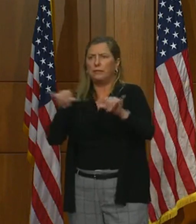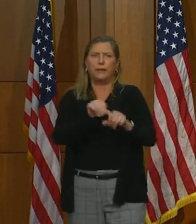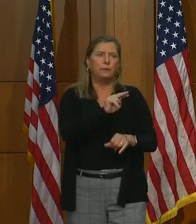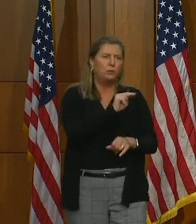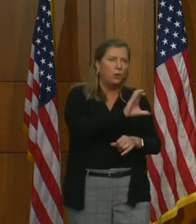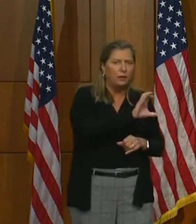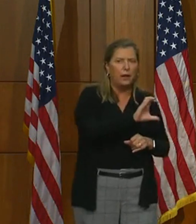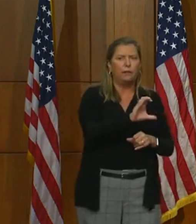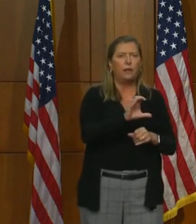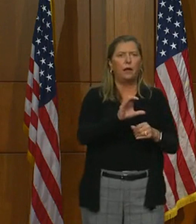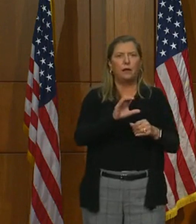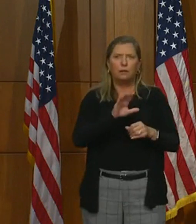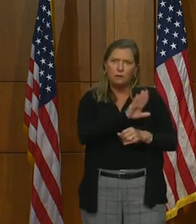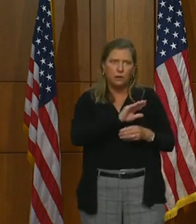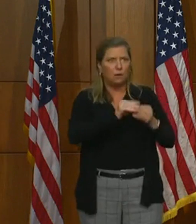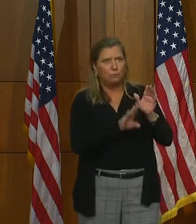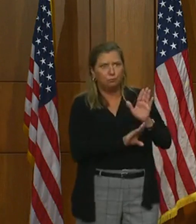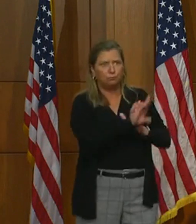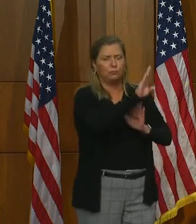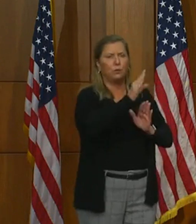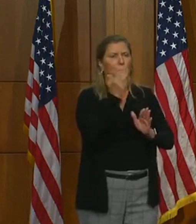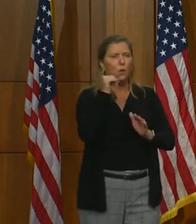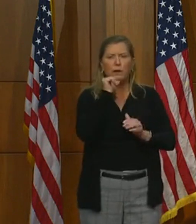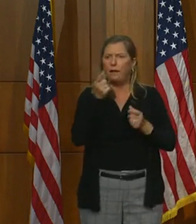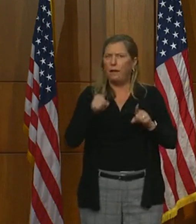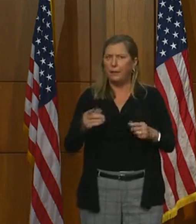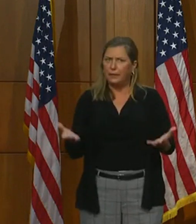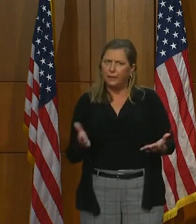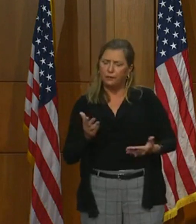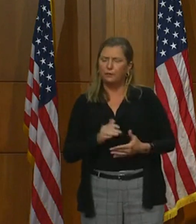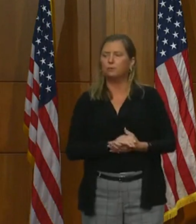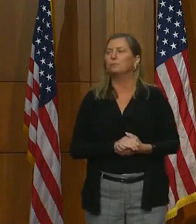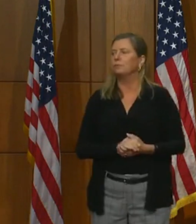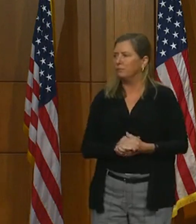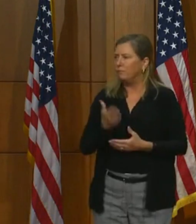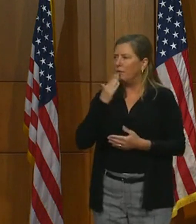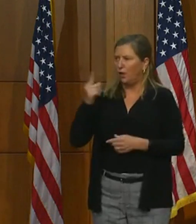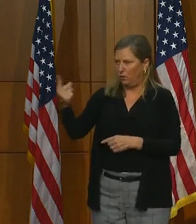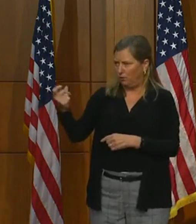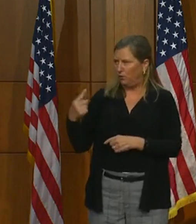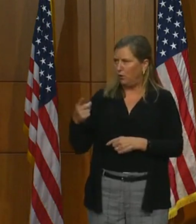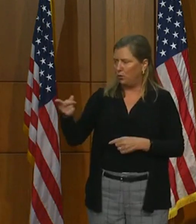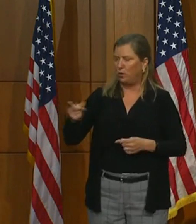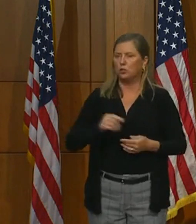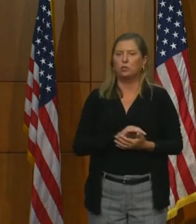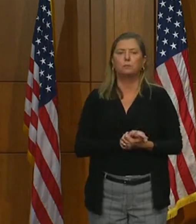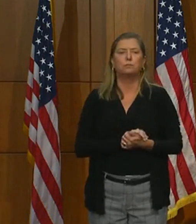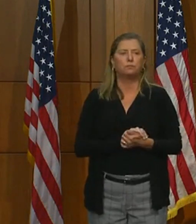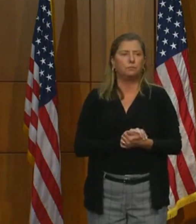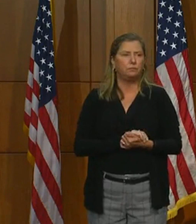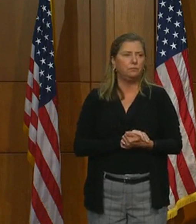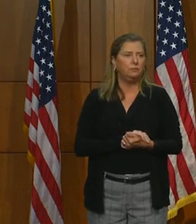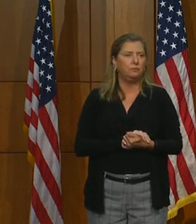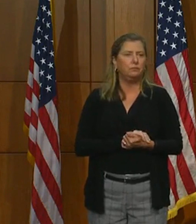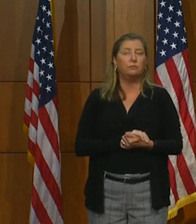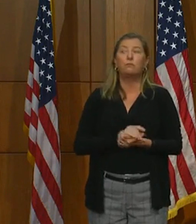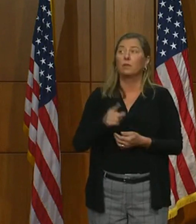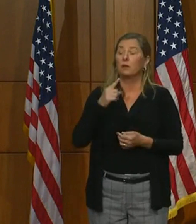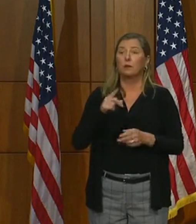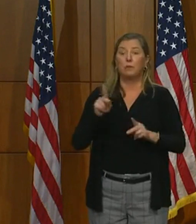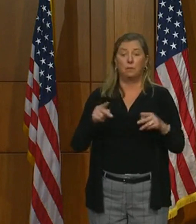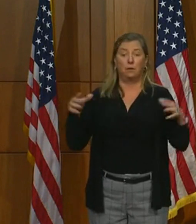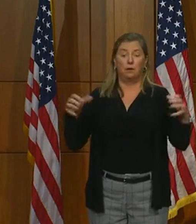terms of seeing a surge once we open up more? Julie, thank you for the question. And the first part of it is gatherings of